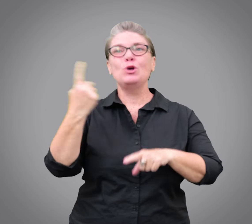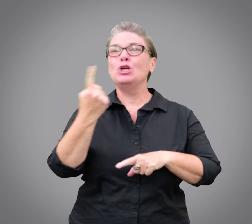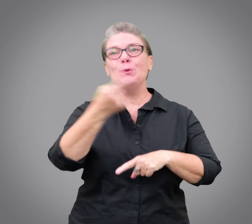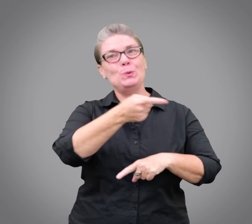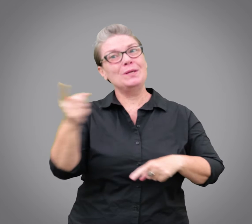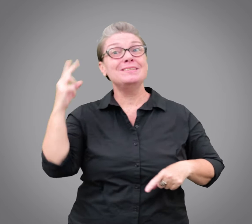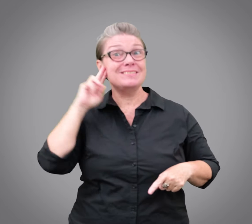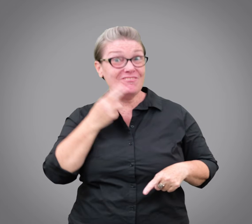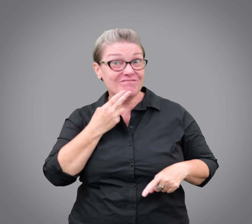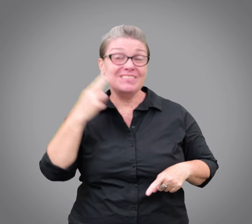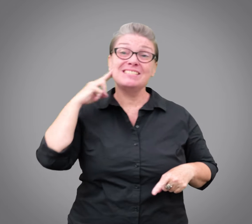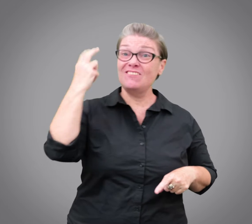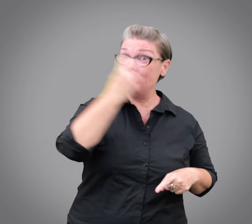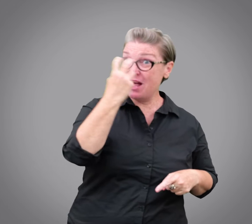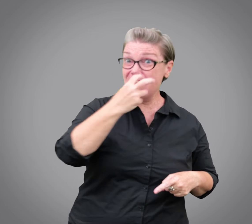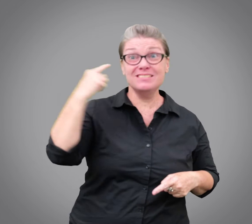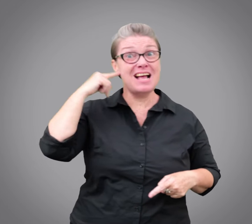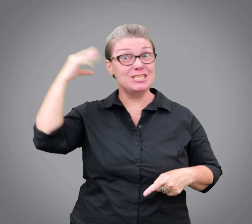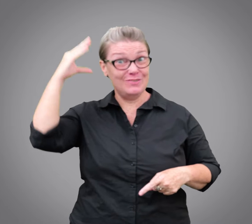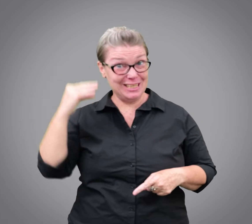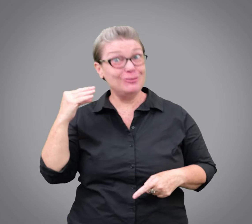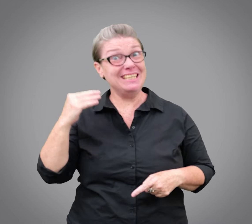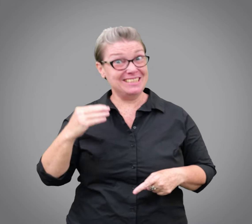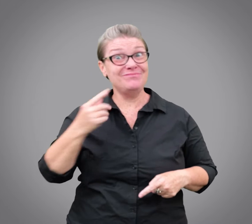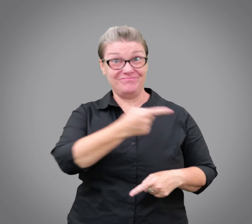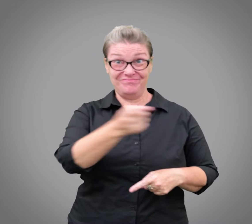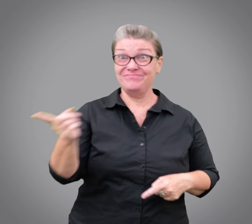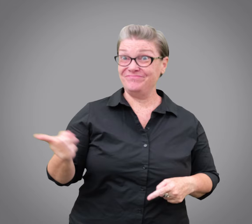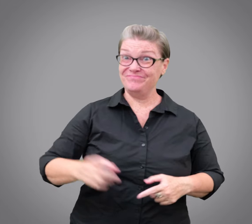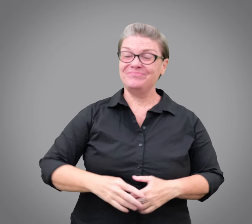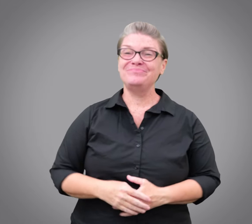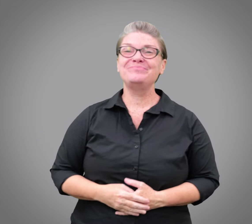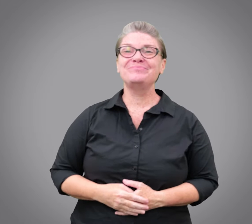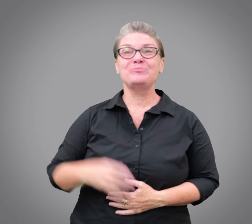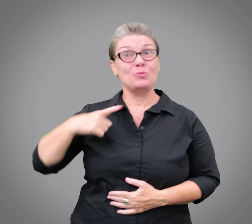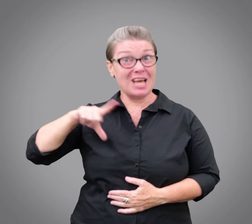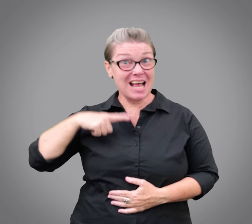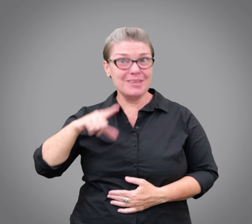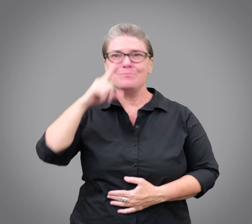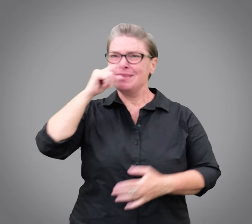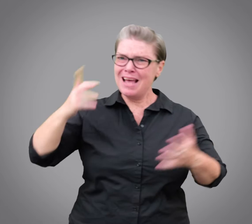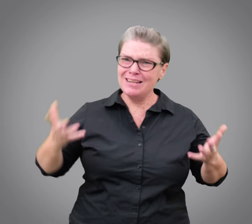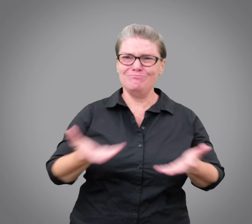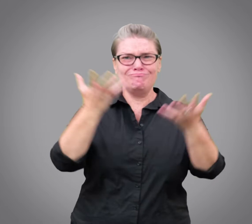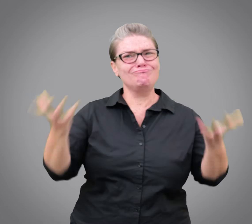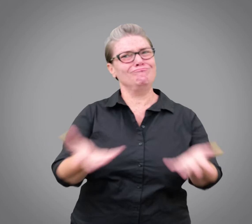to those who are deaf, deafblind or hard of hearing. This service is to empower,